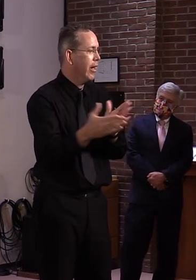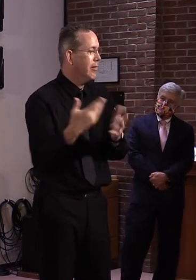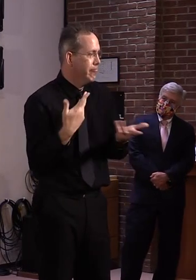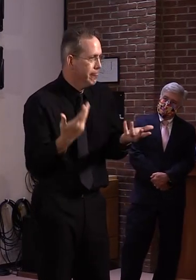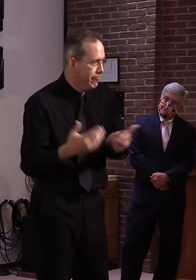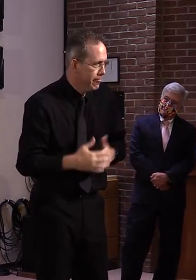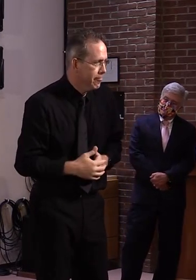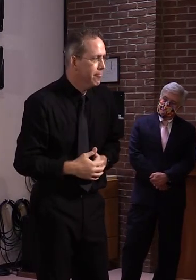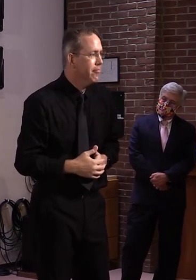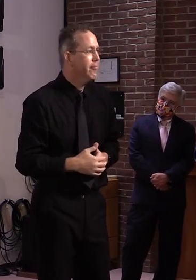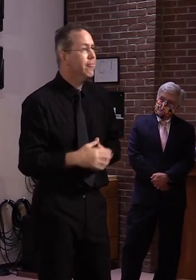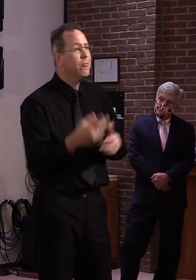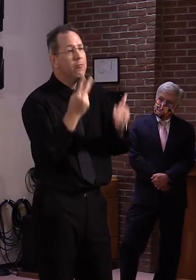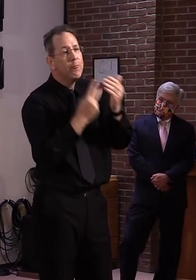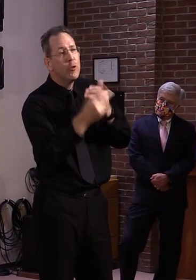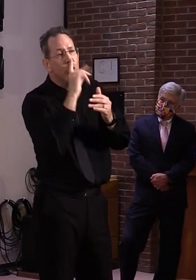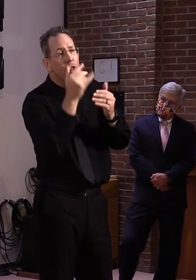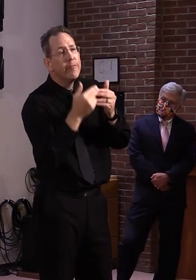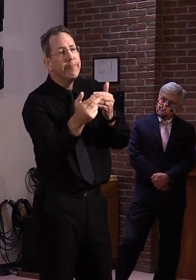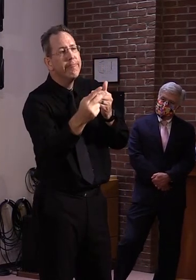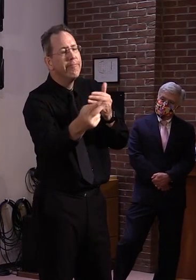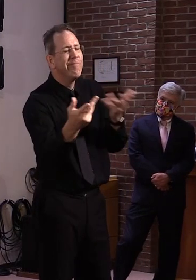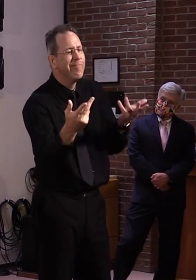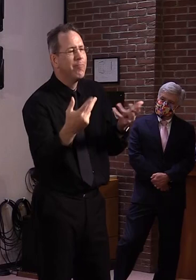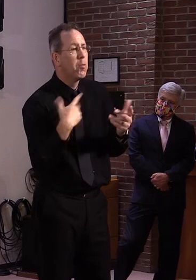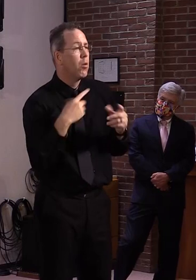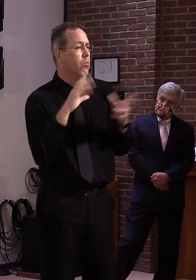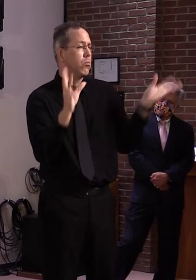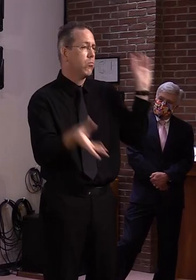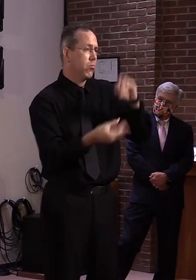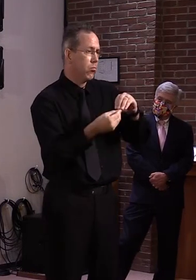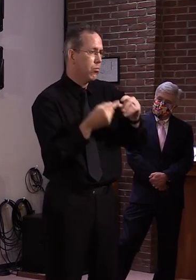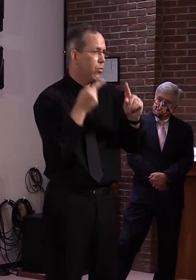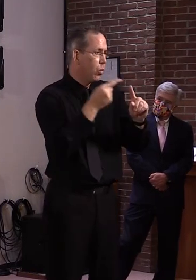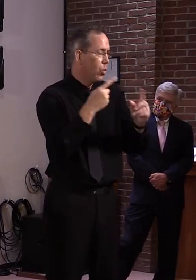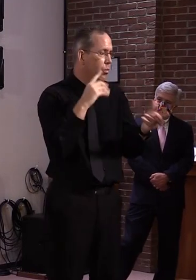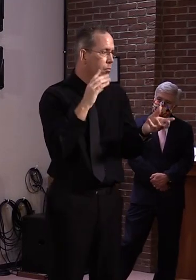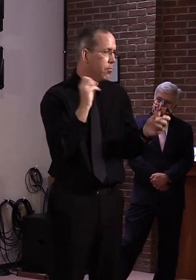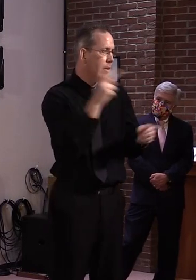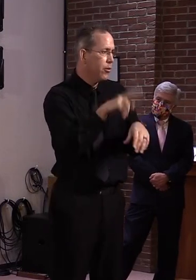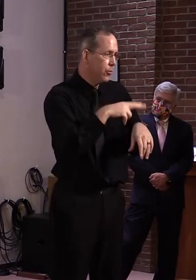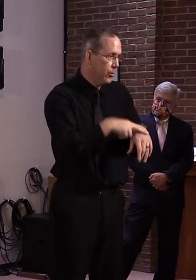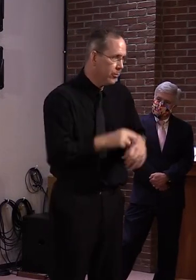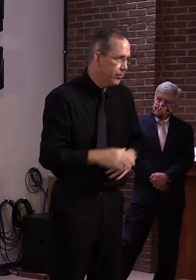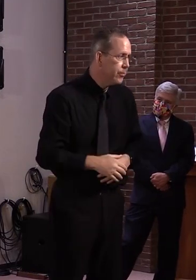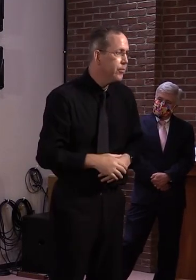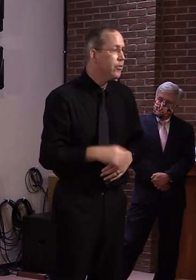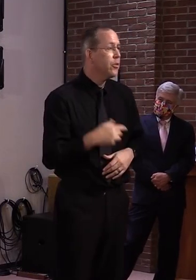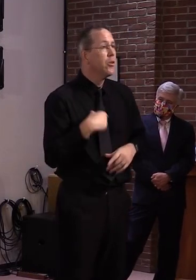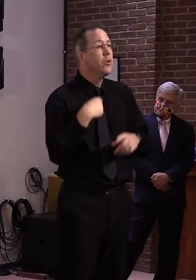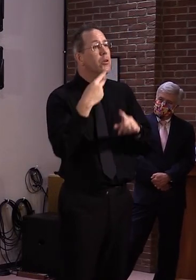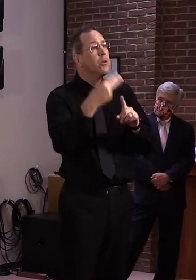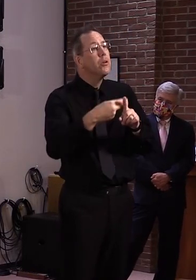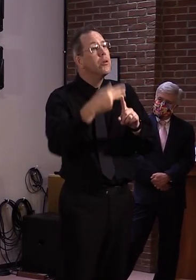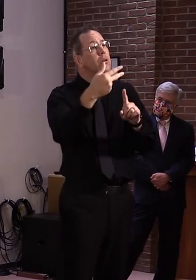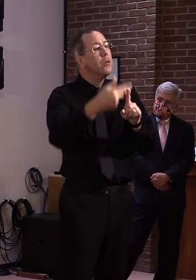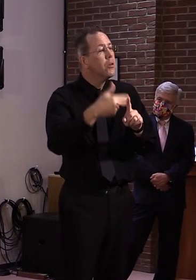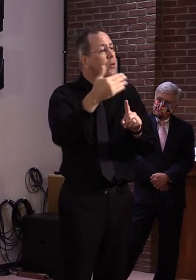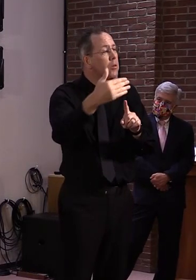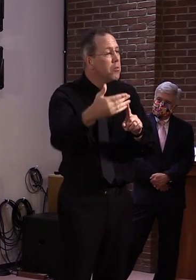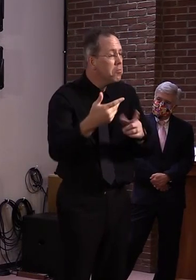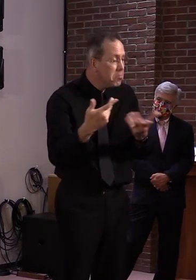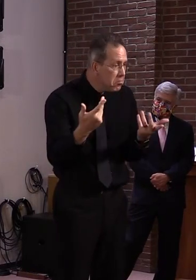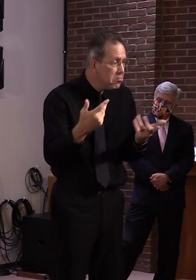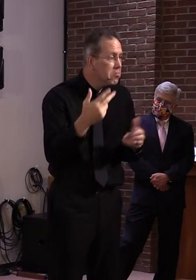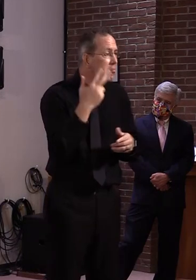point, but I think we've moved along reasonably well over the last couple of months. But but it does give you a pause when you're